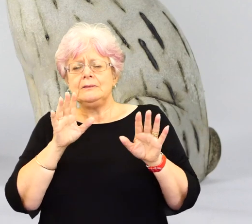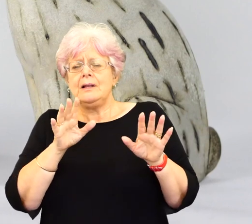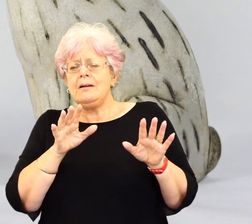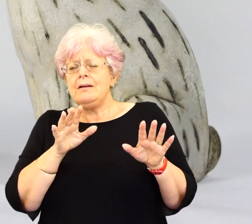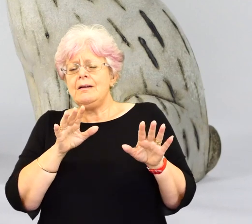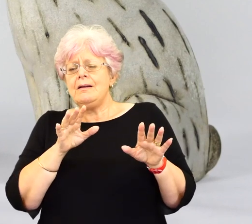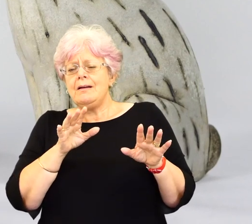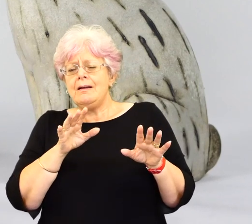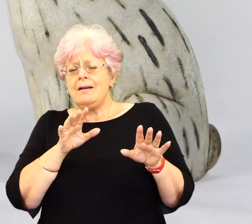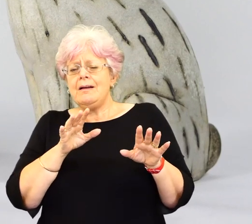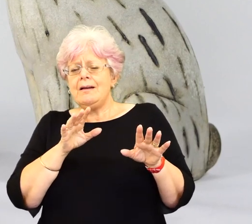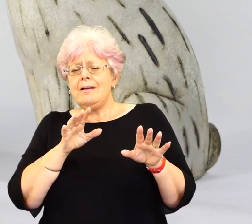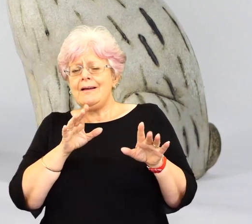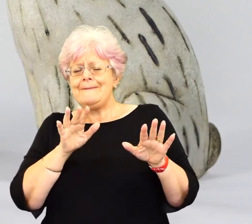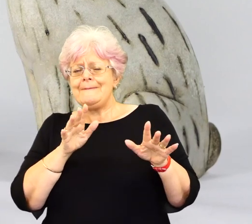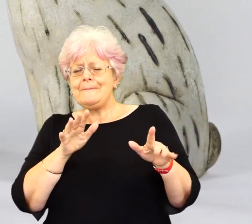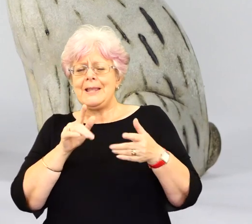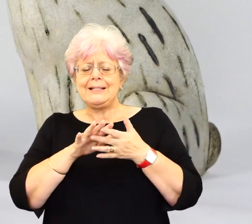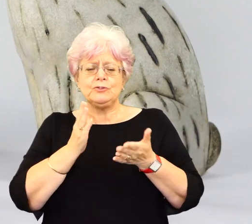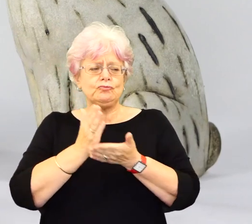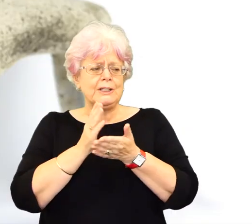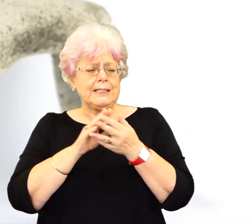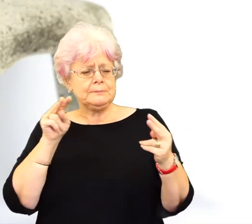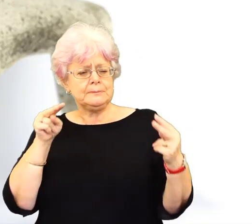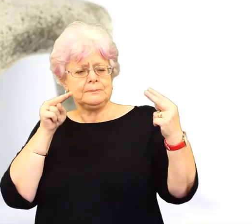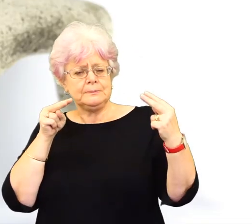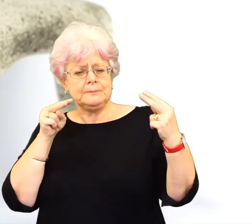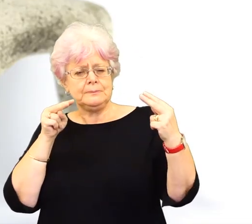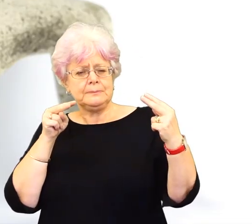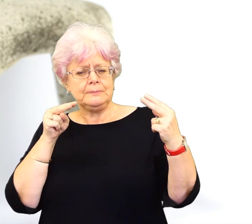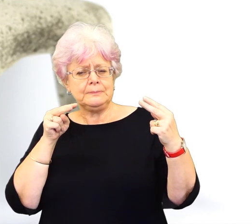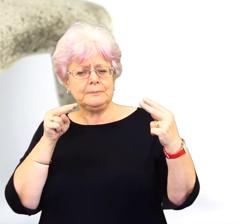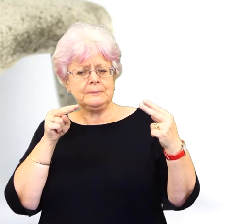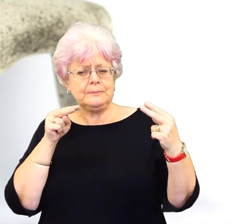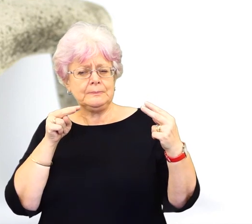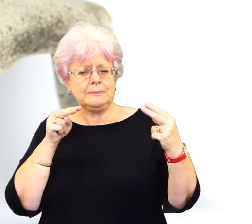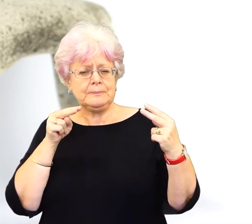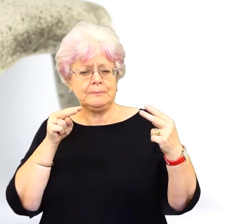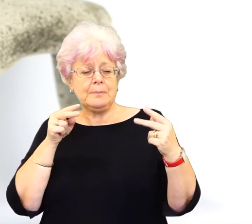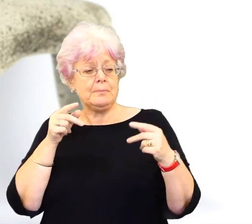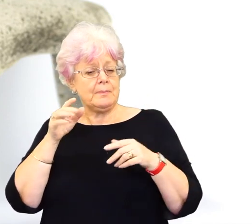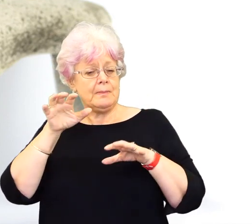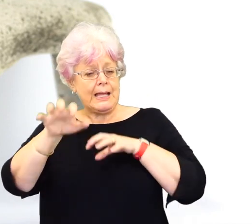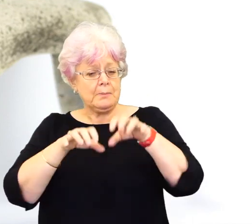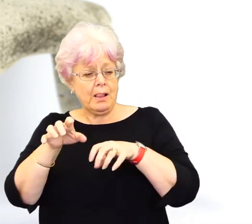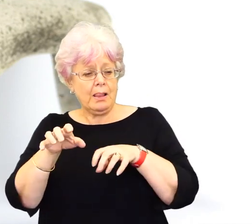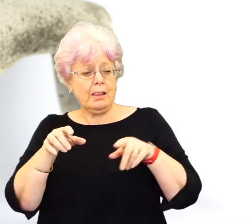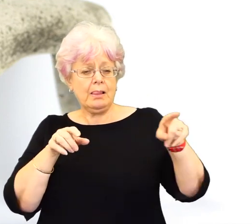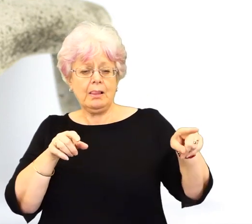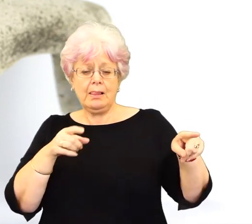moment, and I think sometimes that moment is quite powerful, but really intense stare between the animal and you. Yes, just weighing